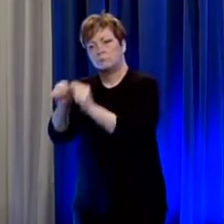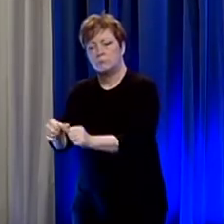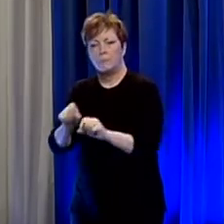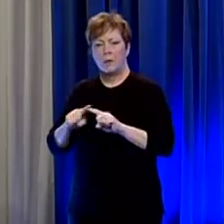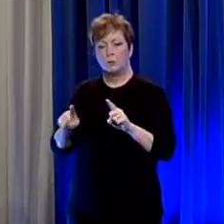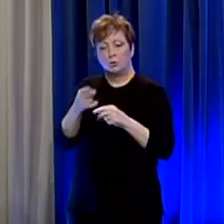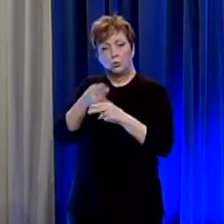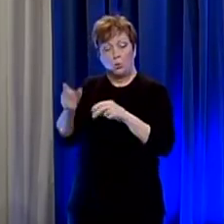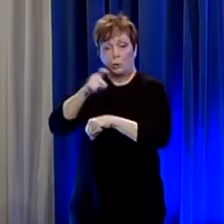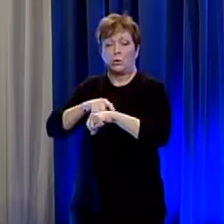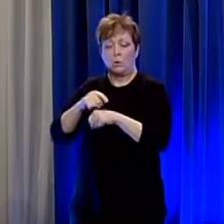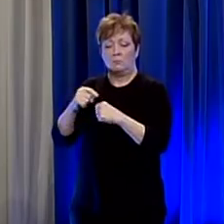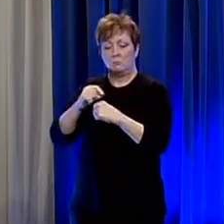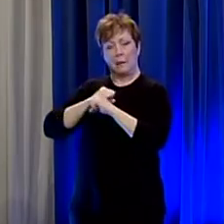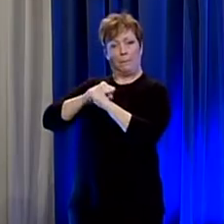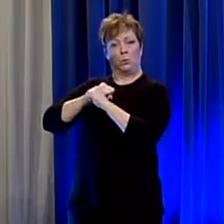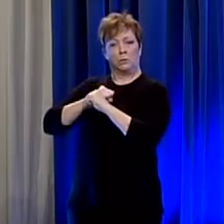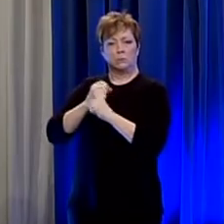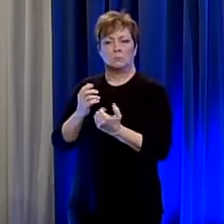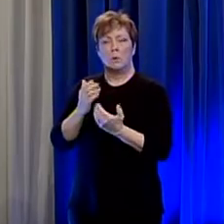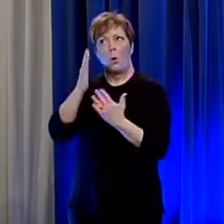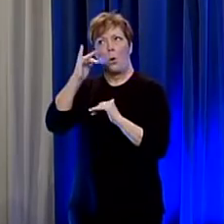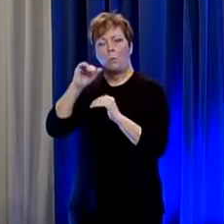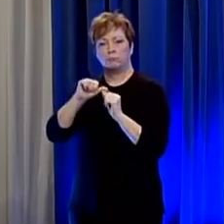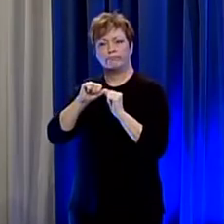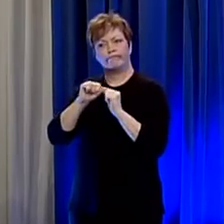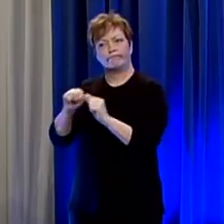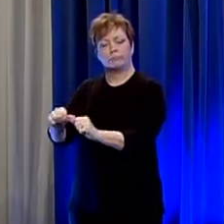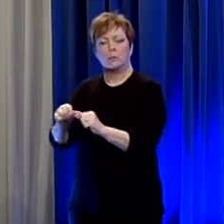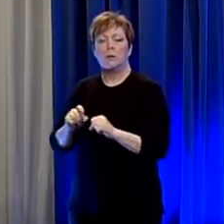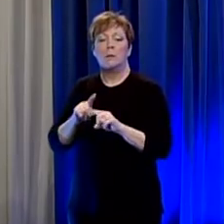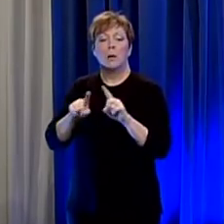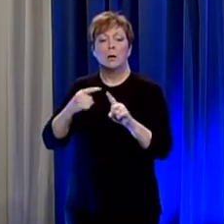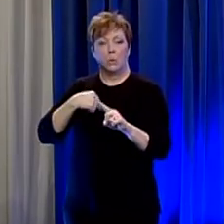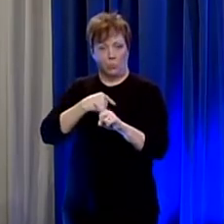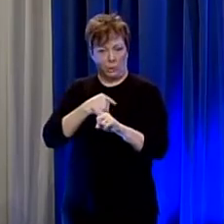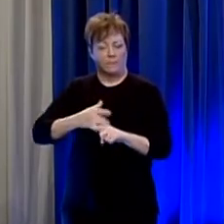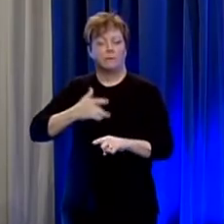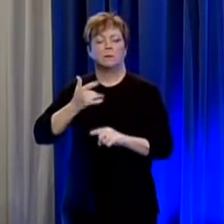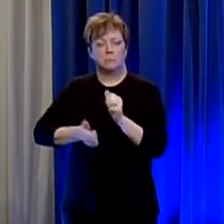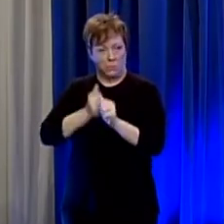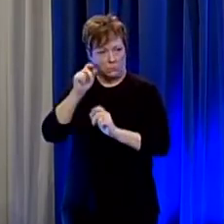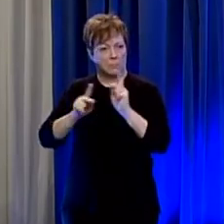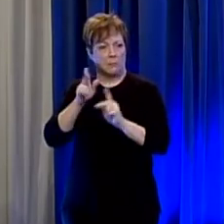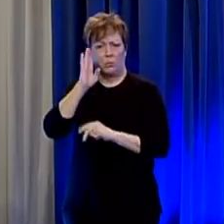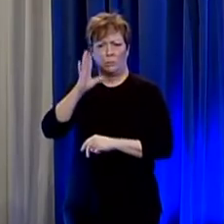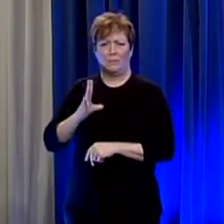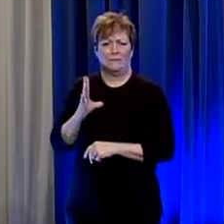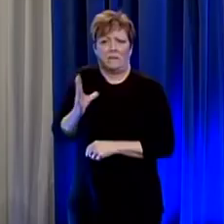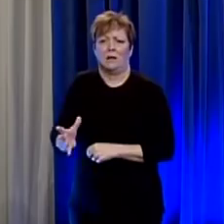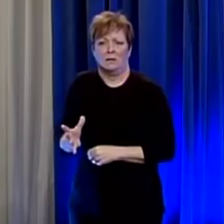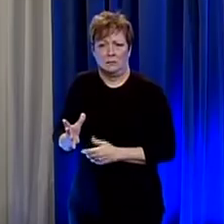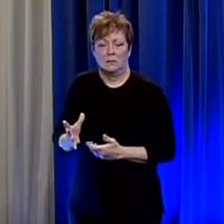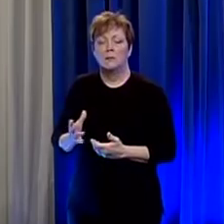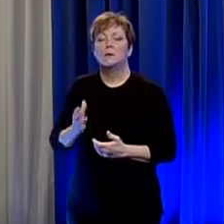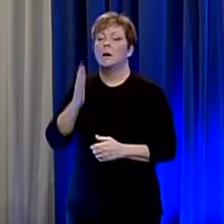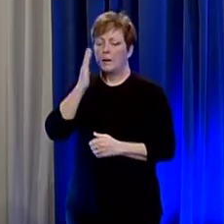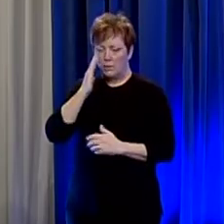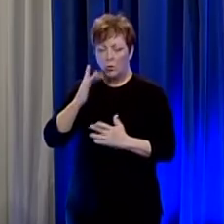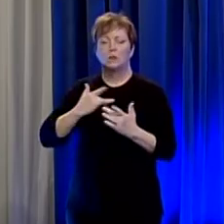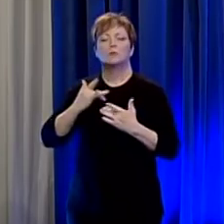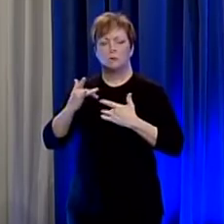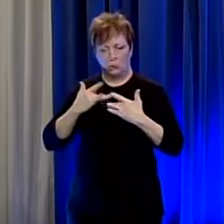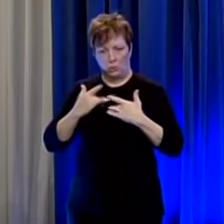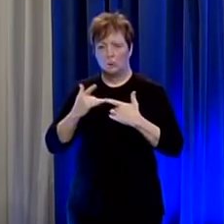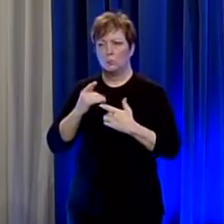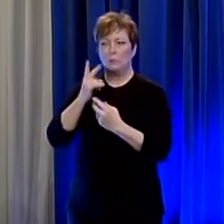we can hope that it will will be longer again we believe most people would do well with this there's a little bit of concern about what